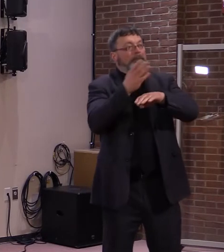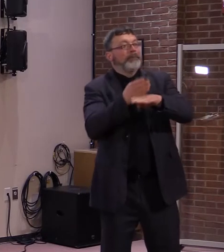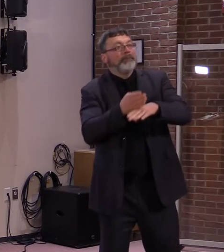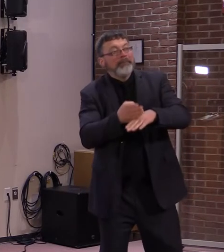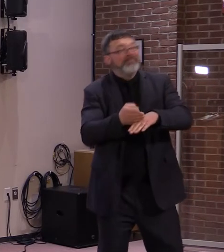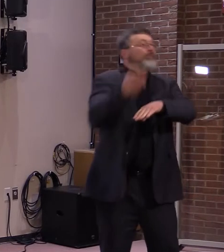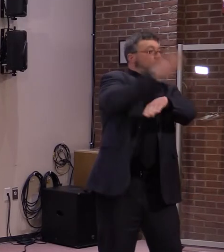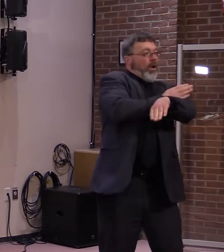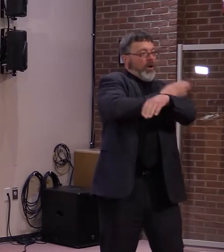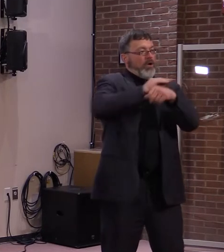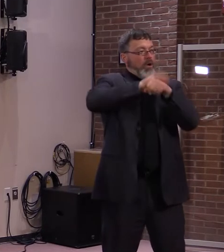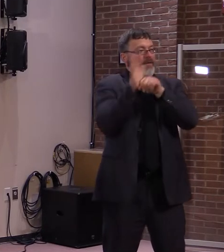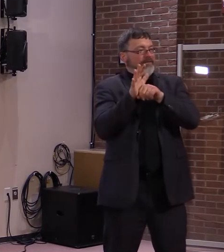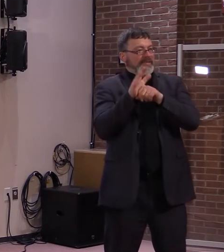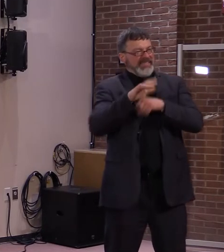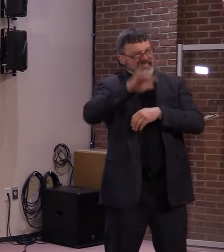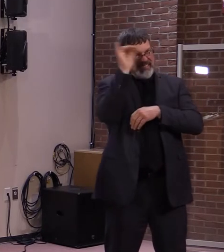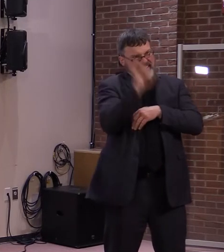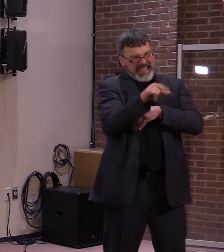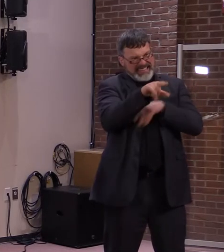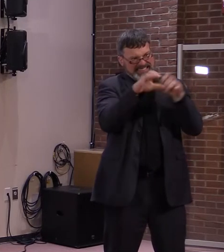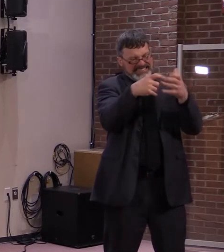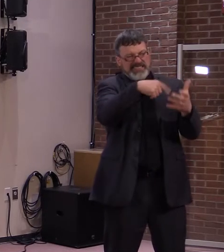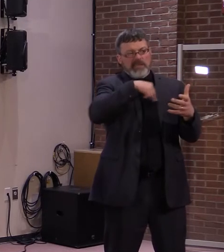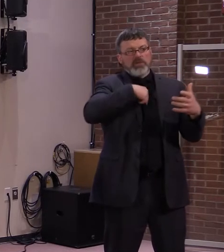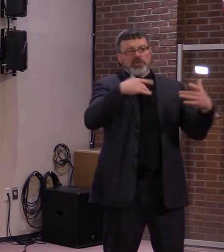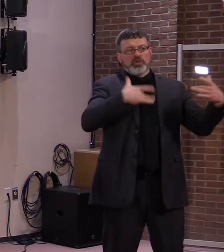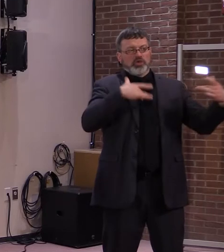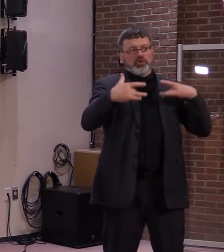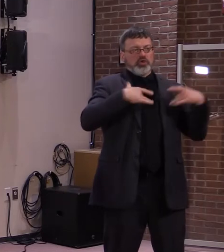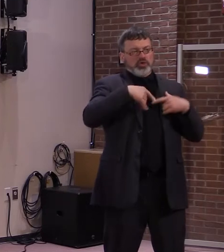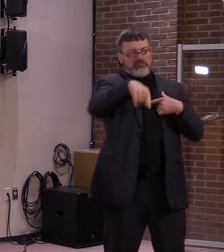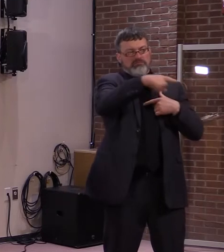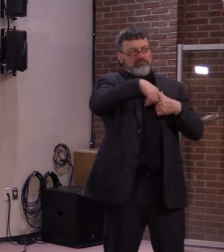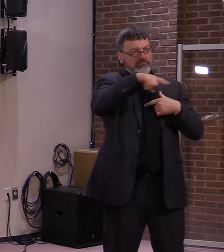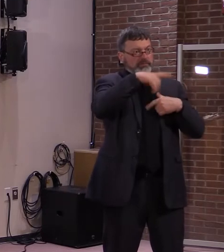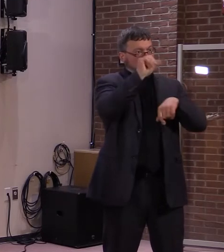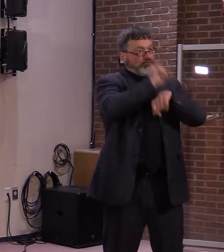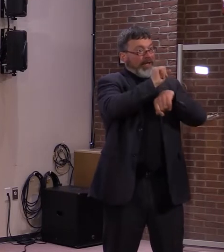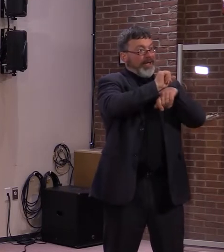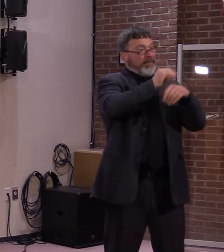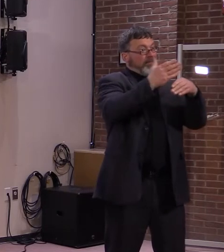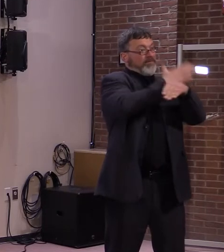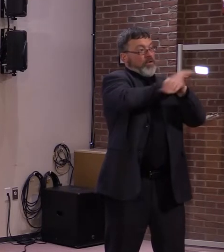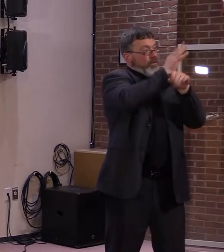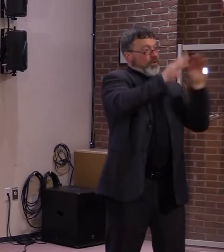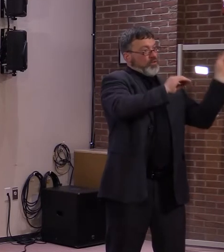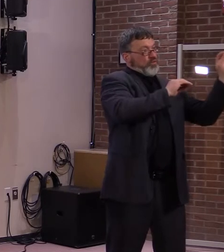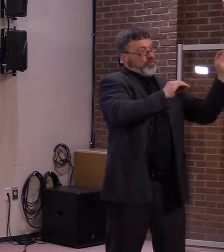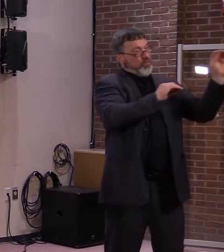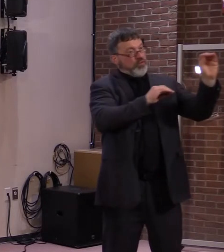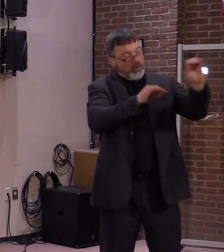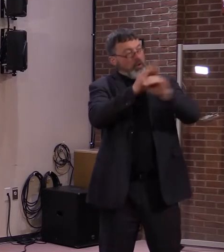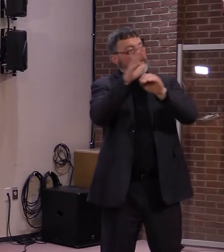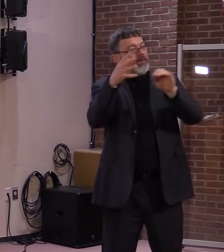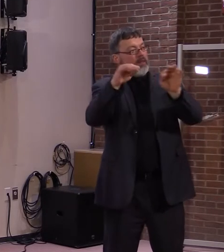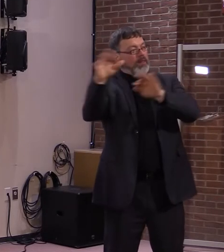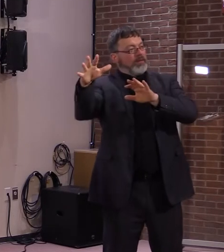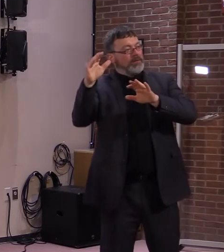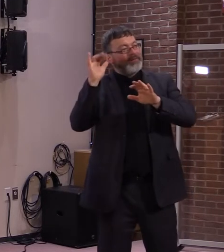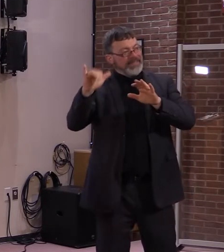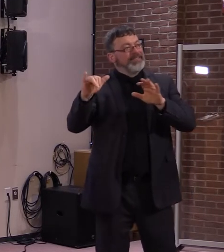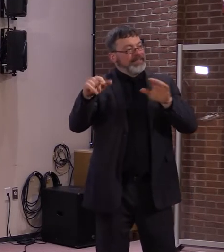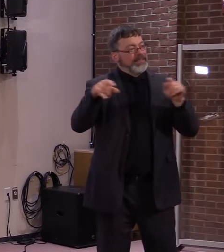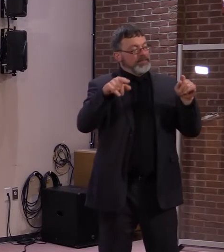we will have added outreach to them, as well as case management opportunities to help get